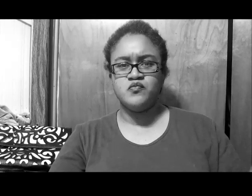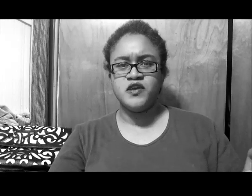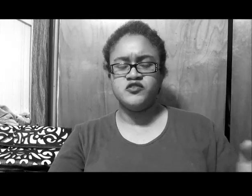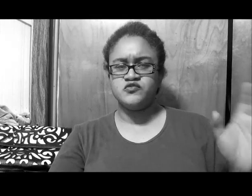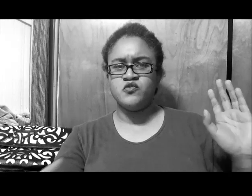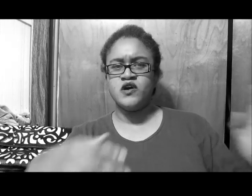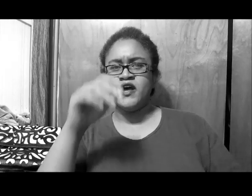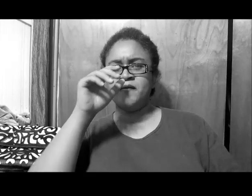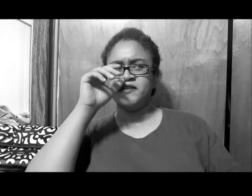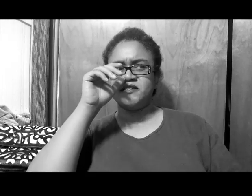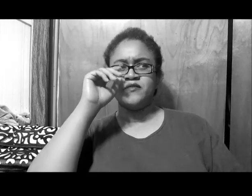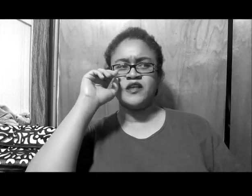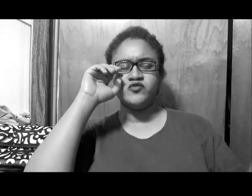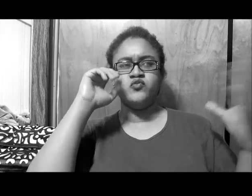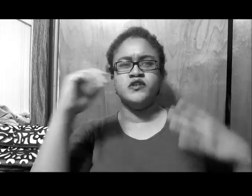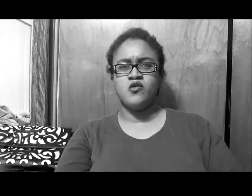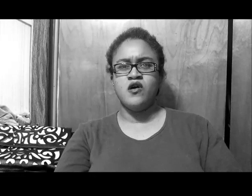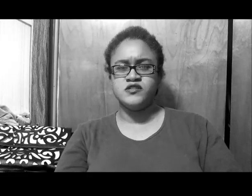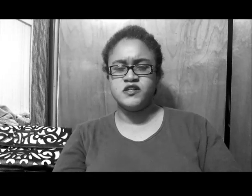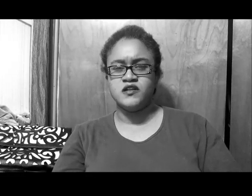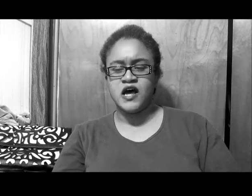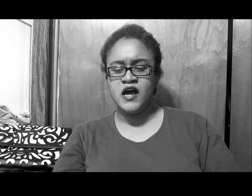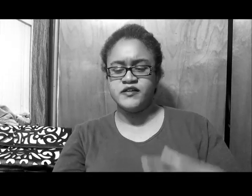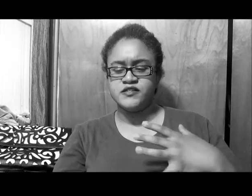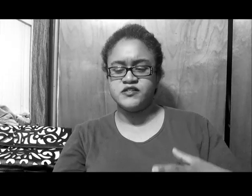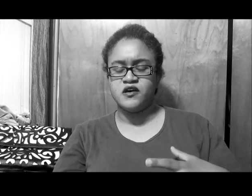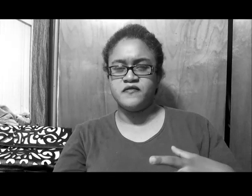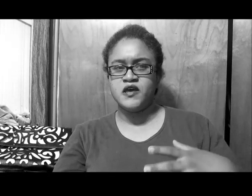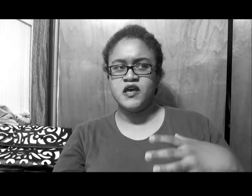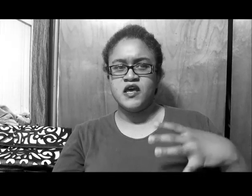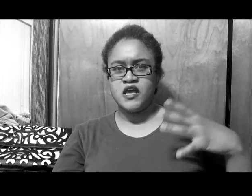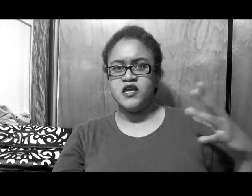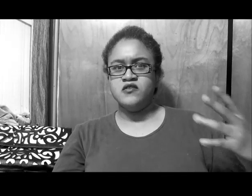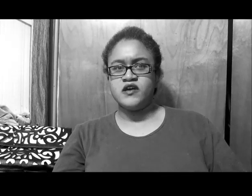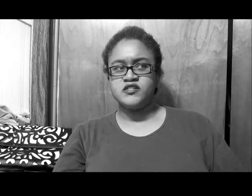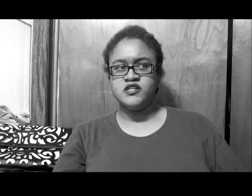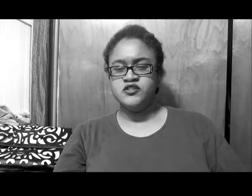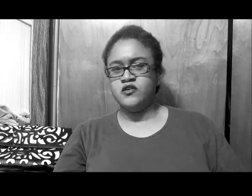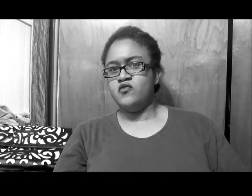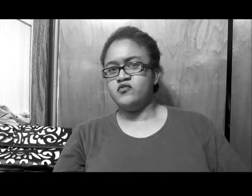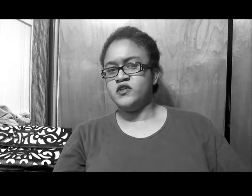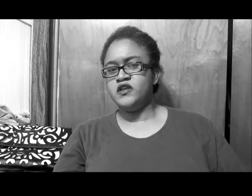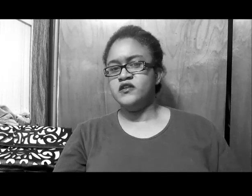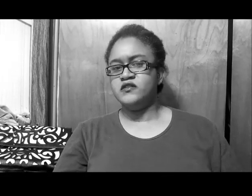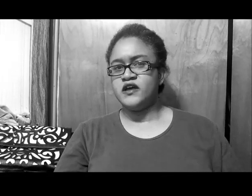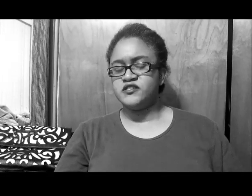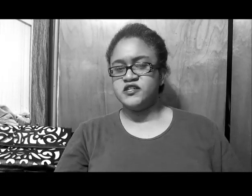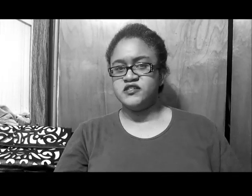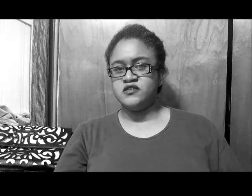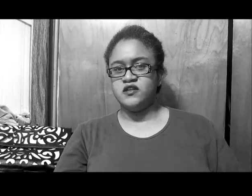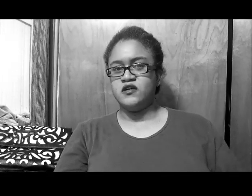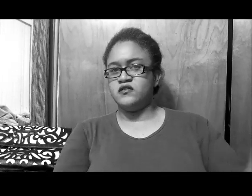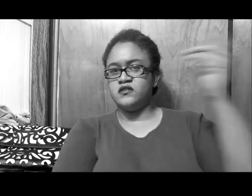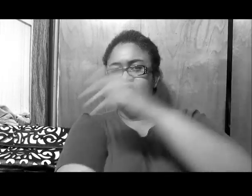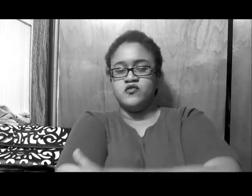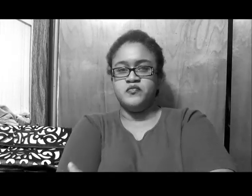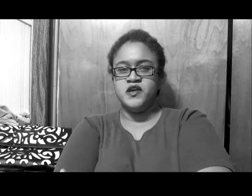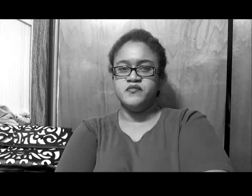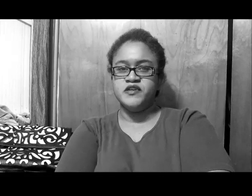will be in a dress, but whatever stuff, that was really crossing the line, and stuff, and, you know, like I said, you know, like I said, this, you know, being the bitch